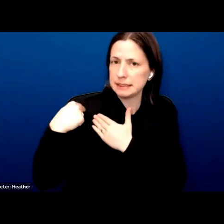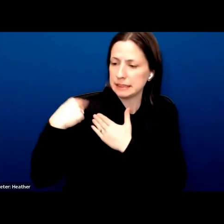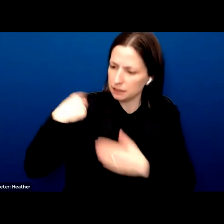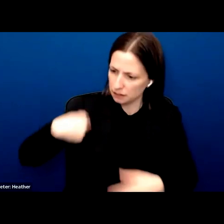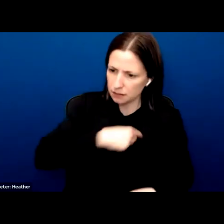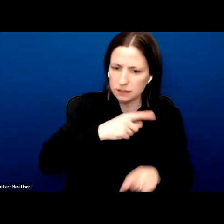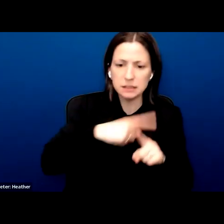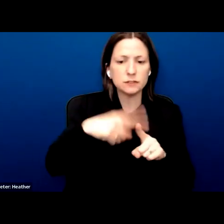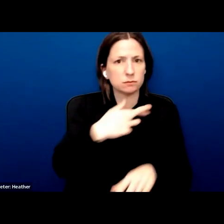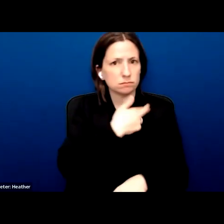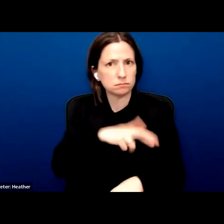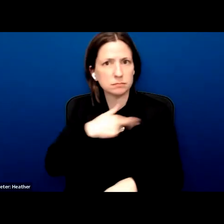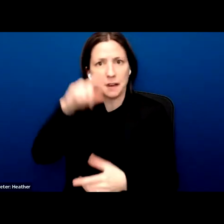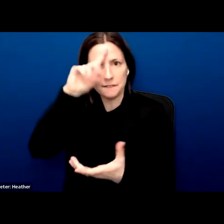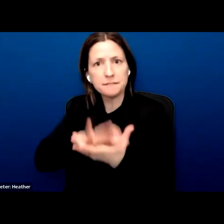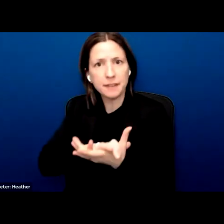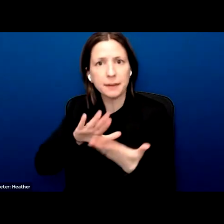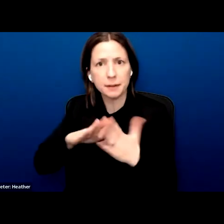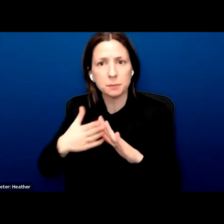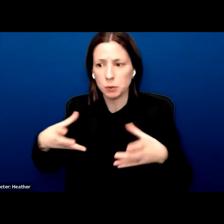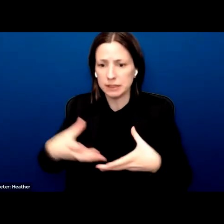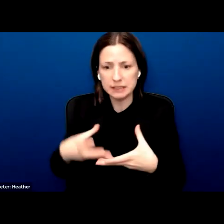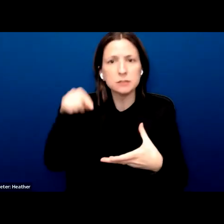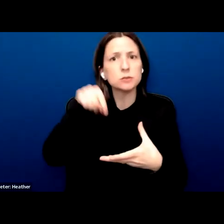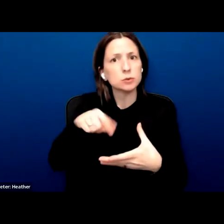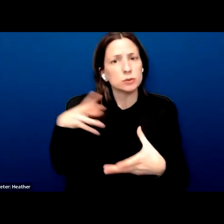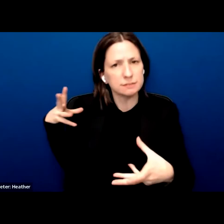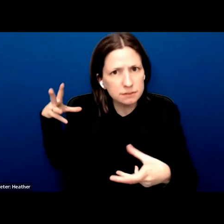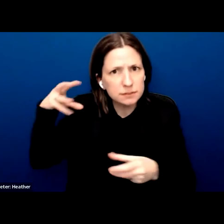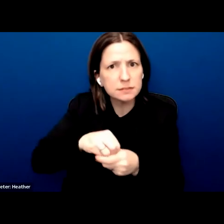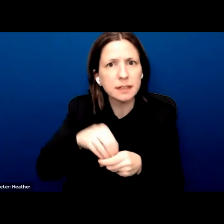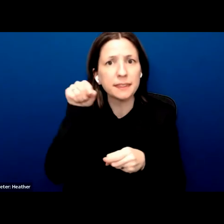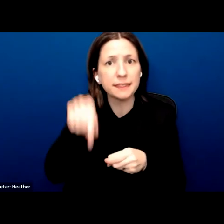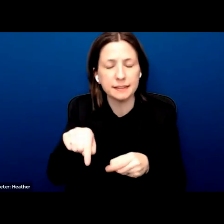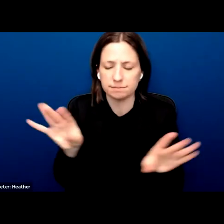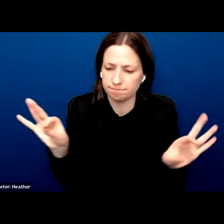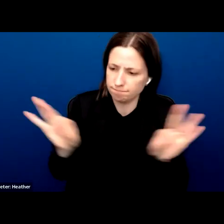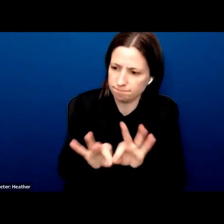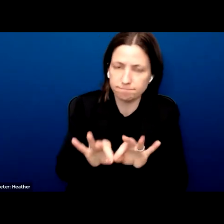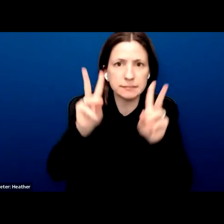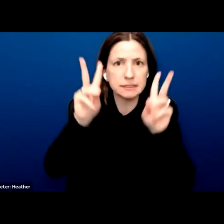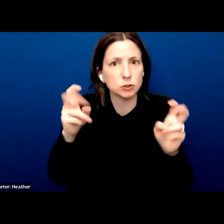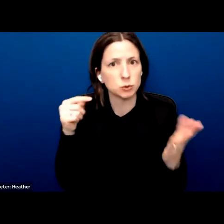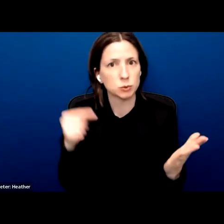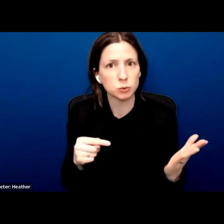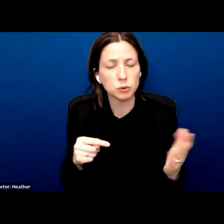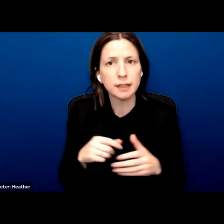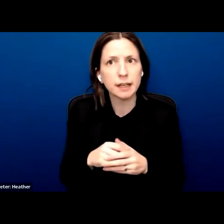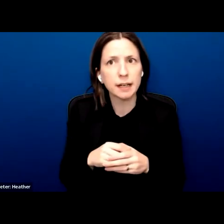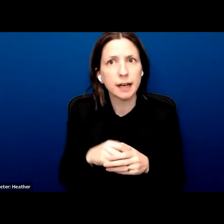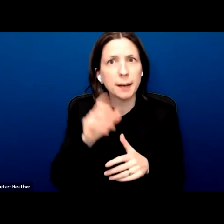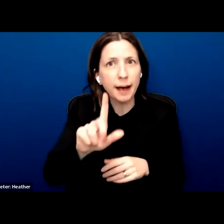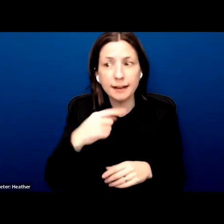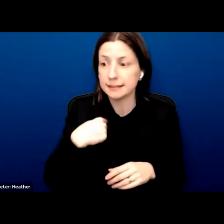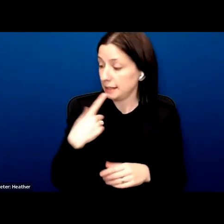to engage in this very substantive issue. And I would say, it's not just a responsibility